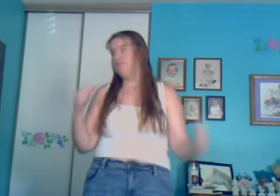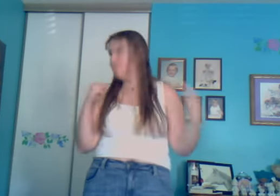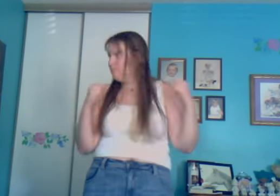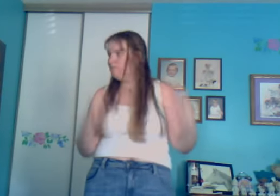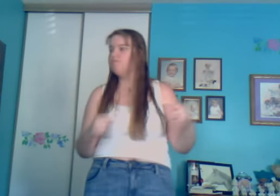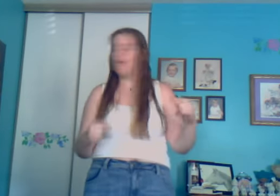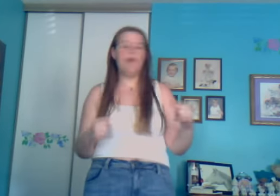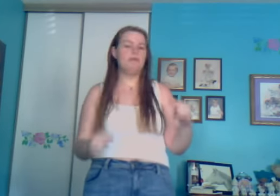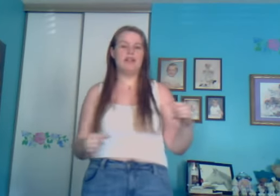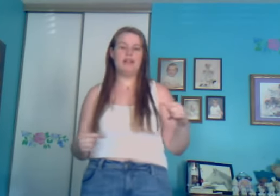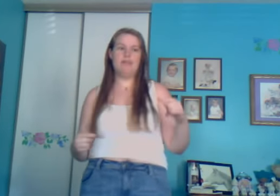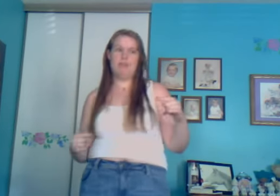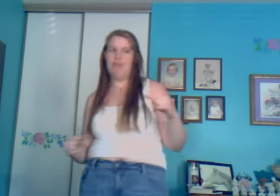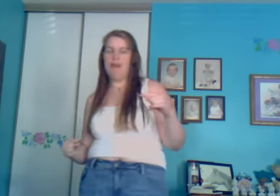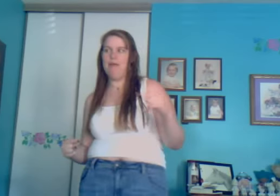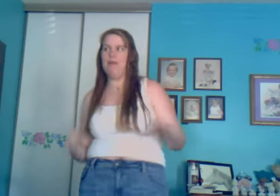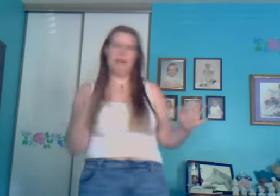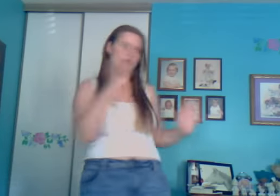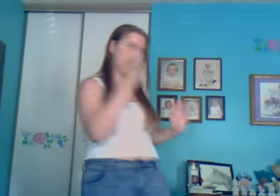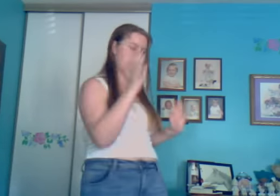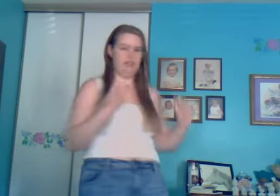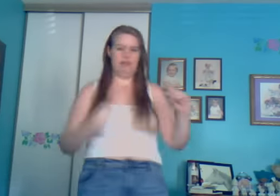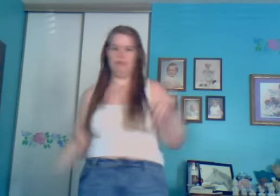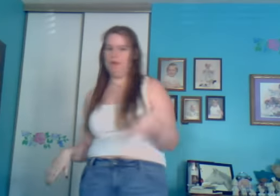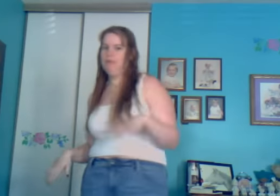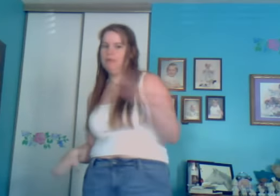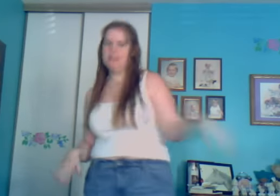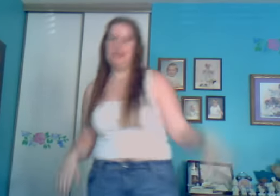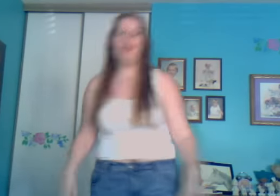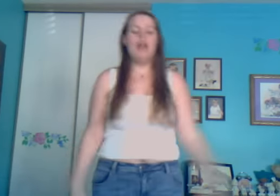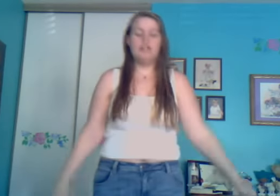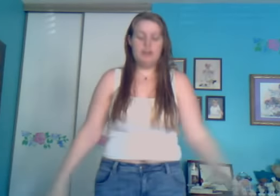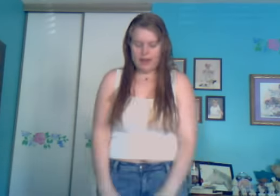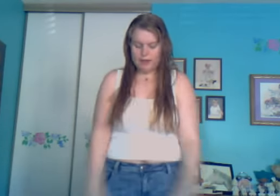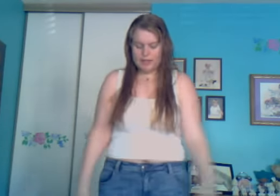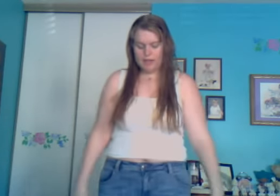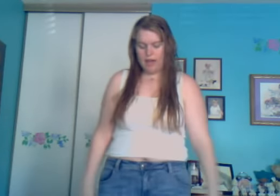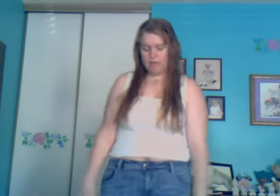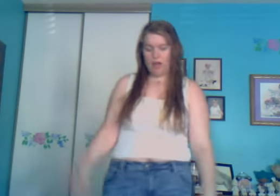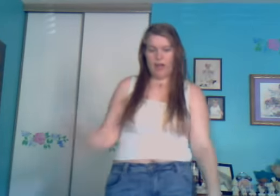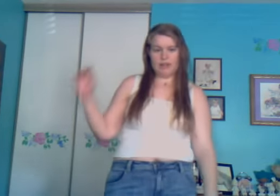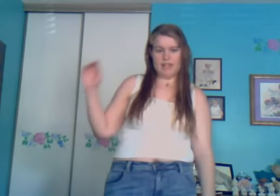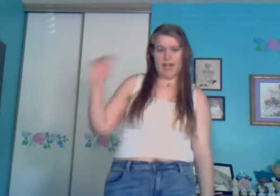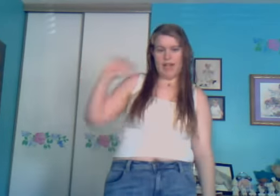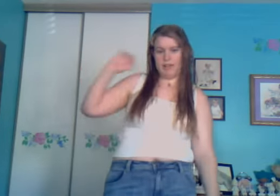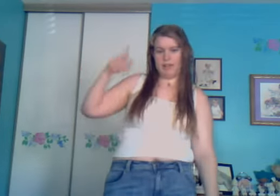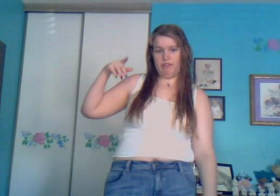probably going to keep this frame. I might shift it a little bit, but we'll see. So, anyways, y'all have a great day, and don't forget to